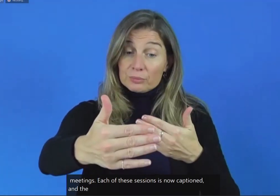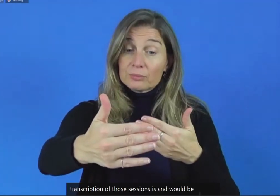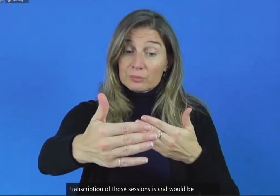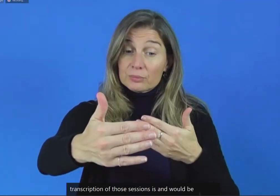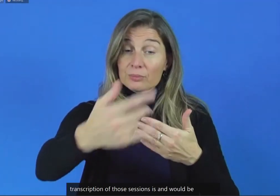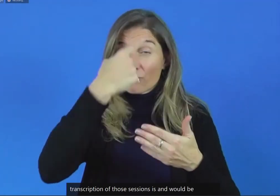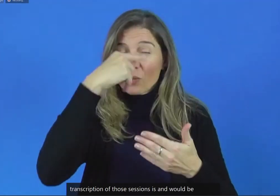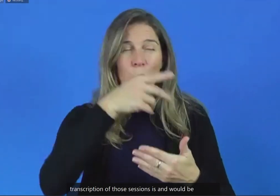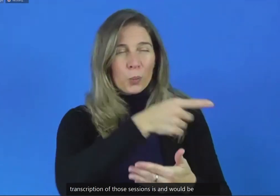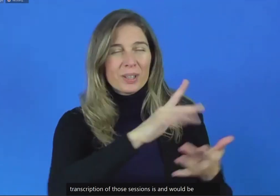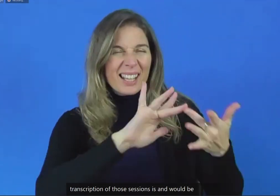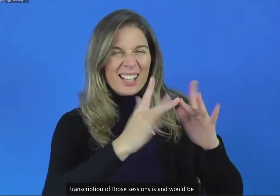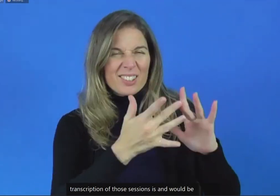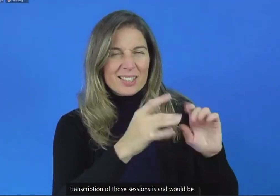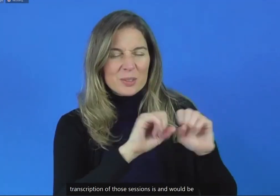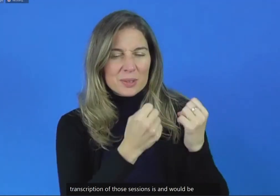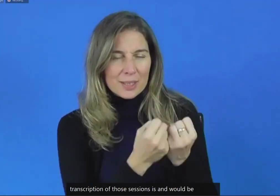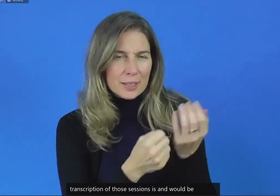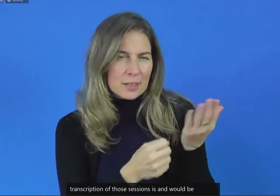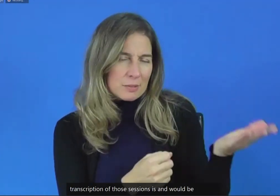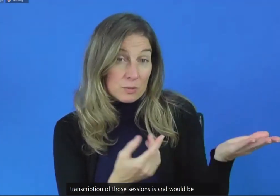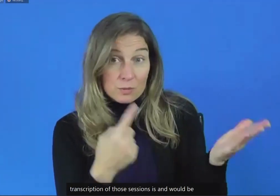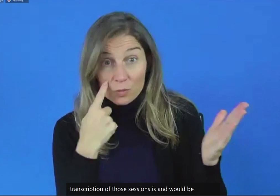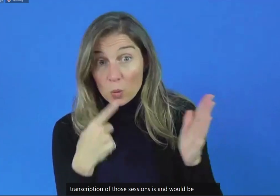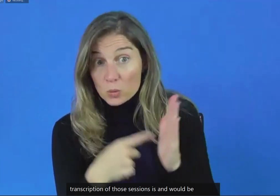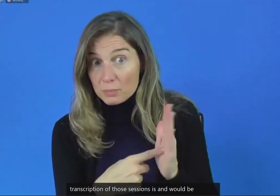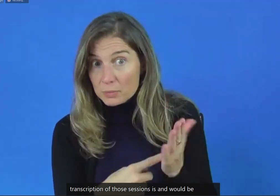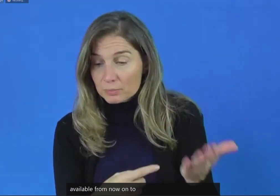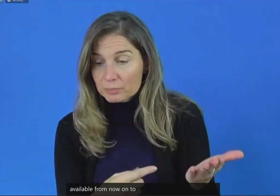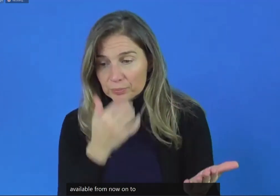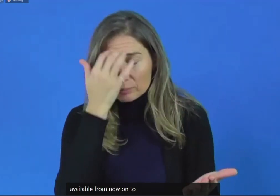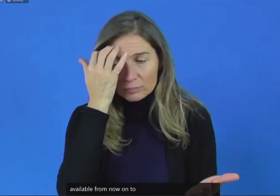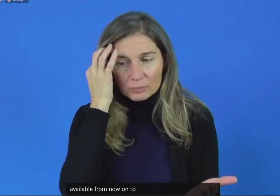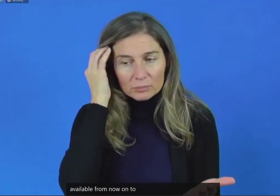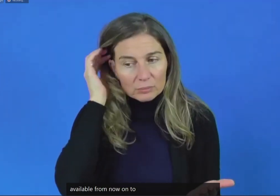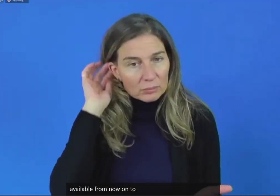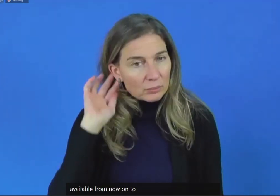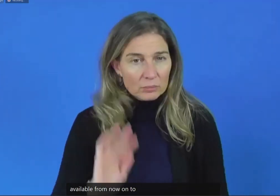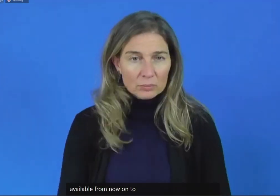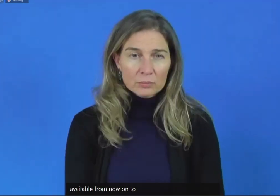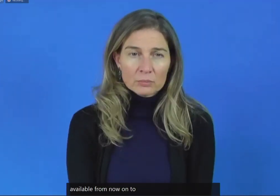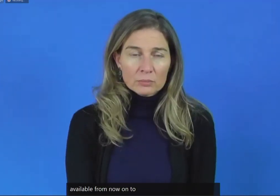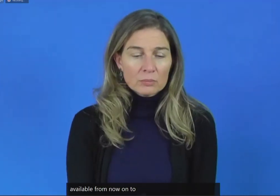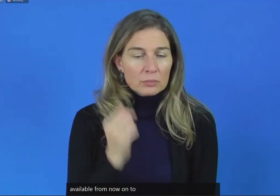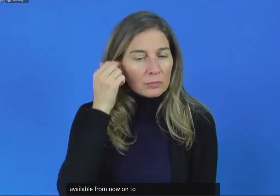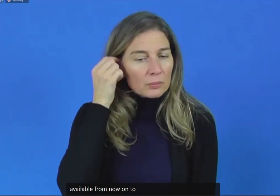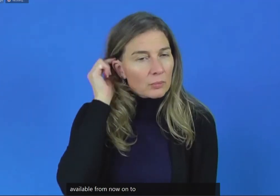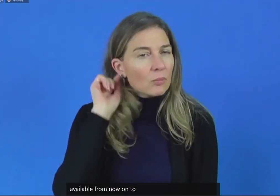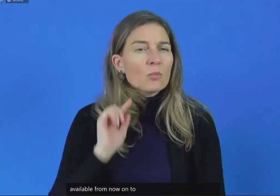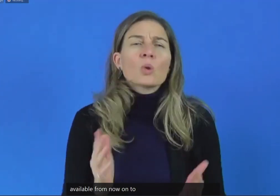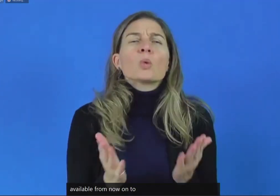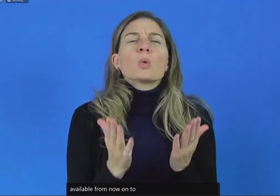Society. For 59th and 60th, 159th and